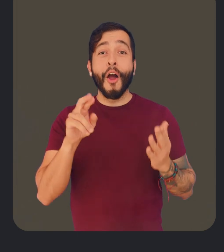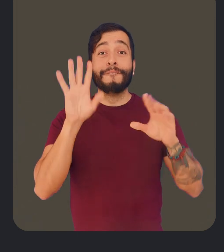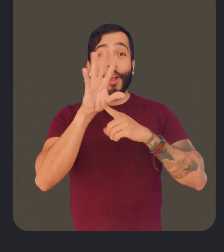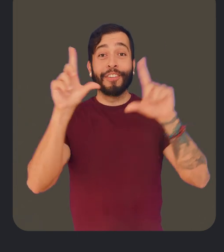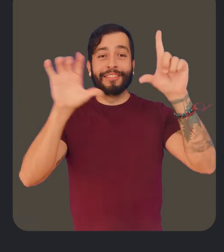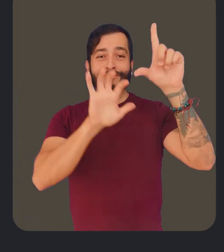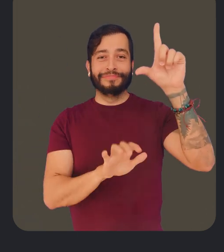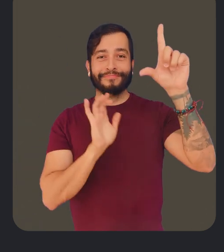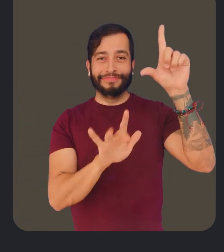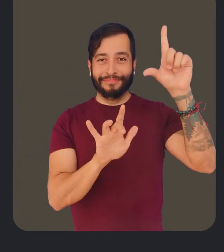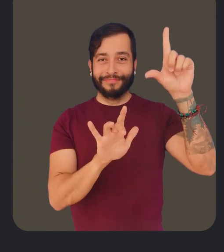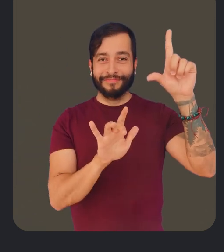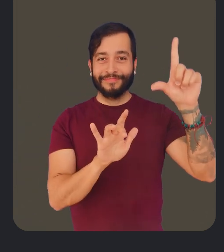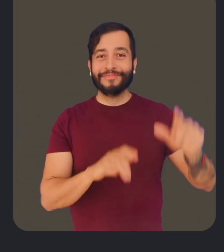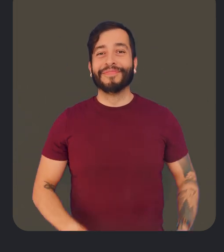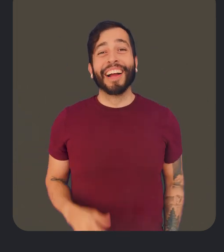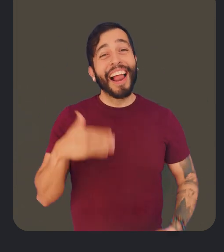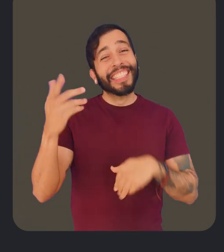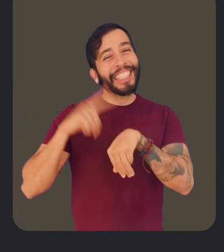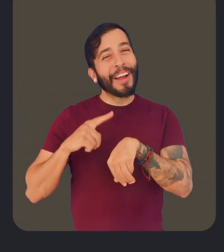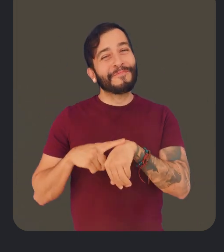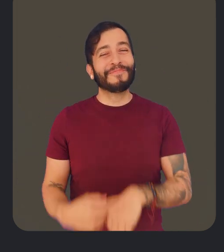by clicking the link in the description of this video. Until next time.